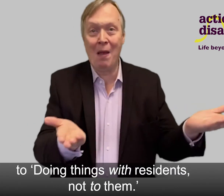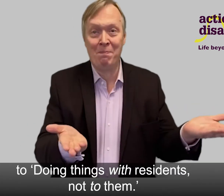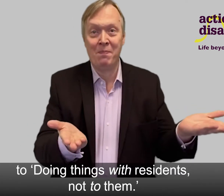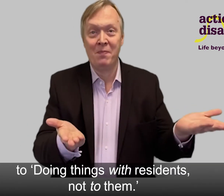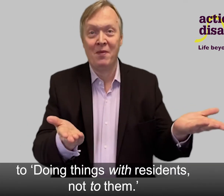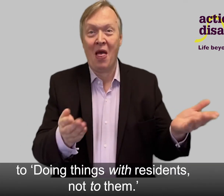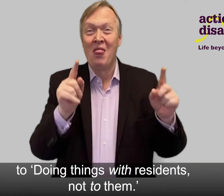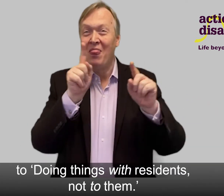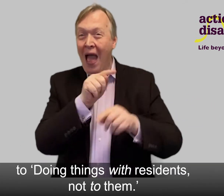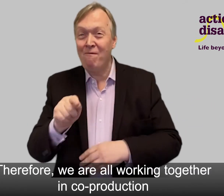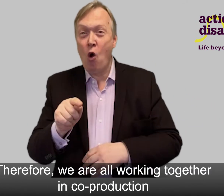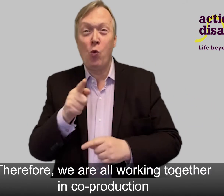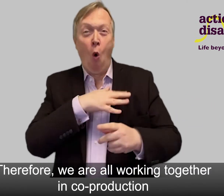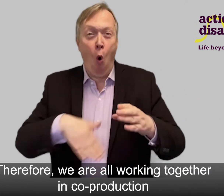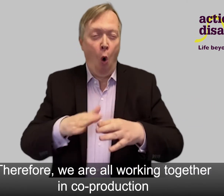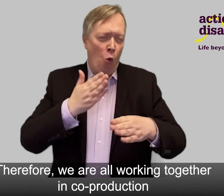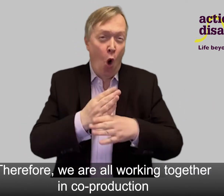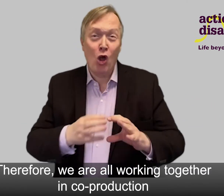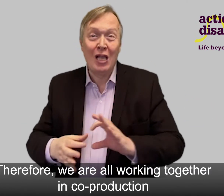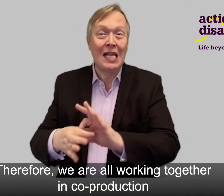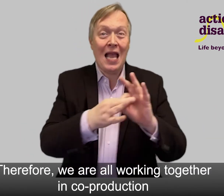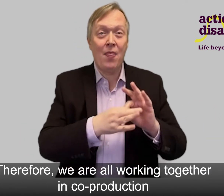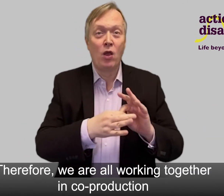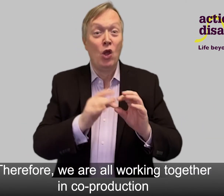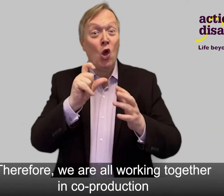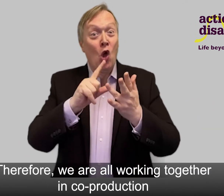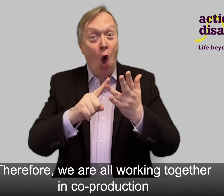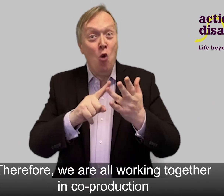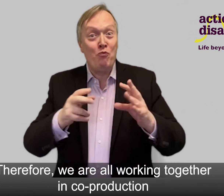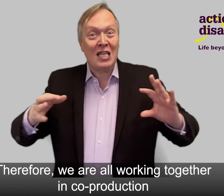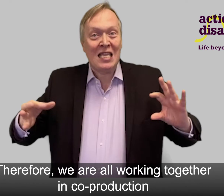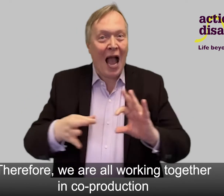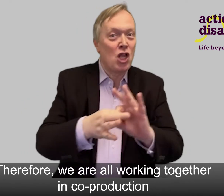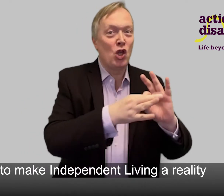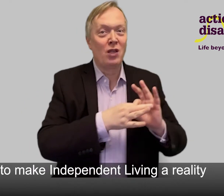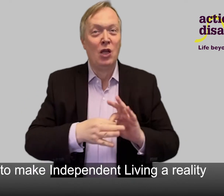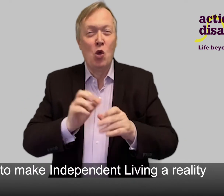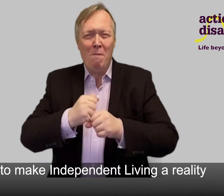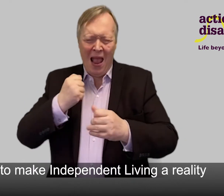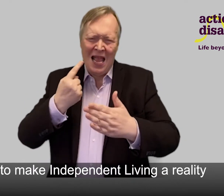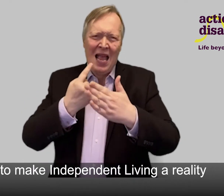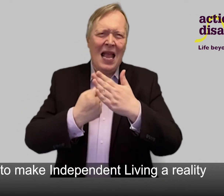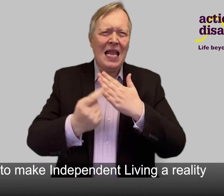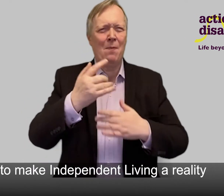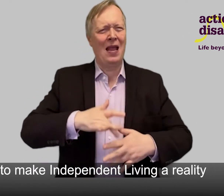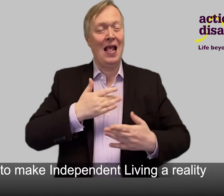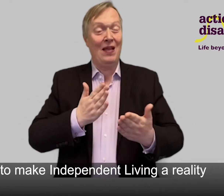not to them. Therefore, we are all working together in co-production to make independent living a